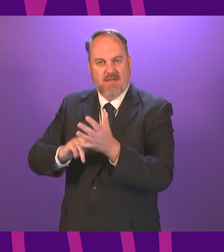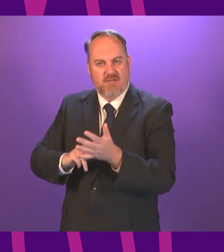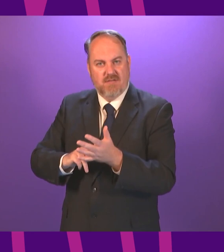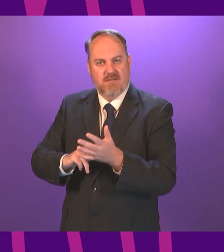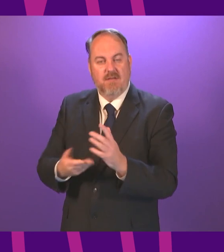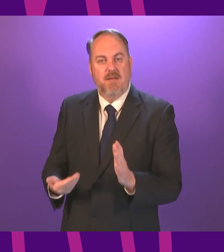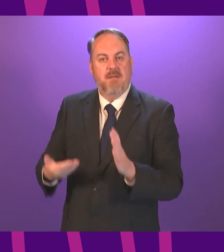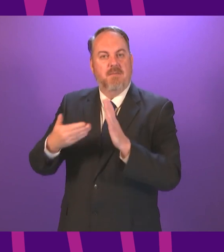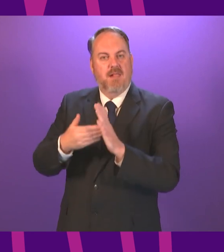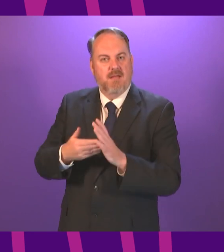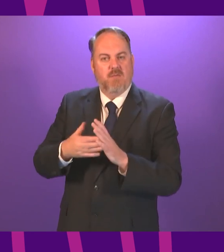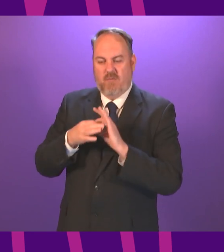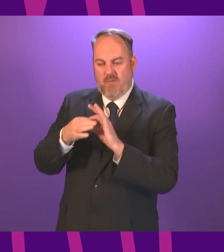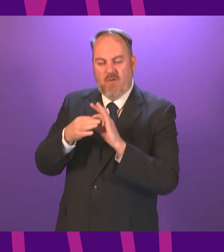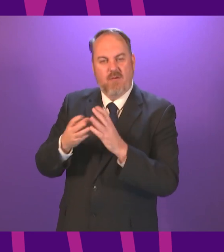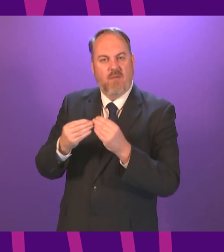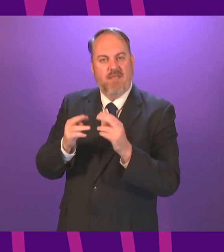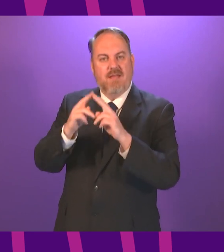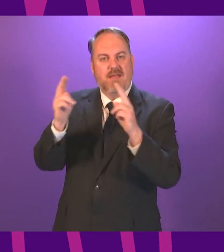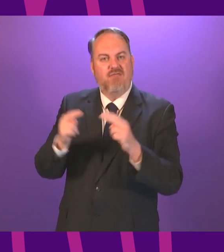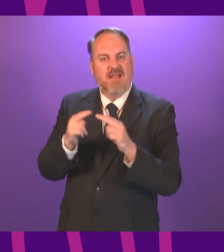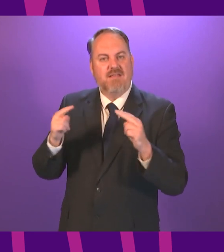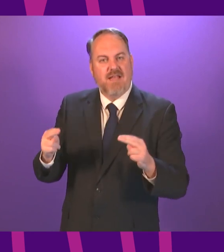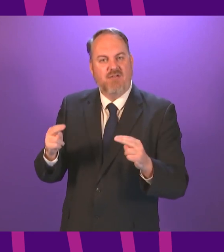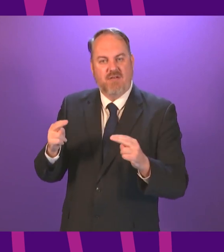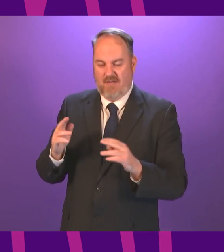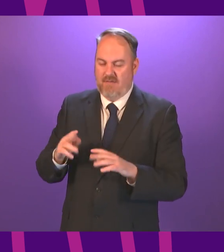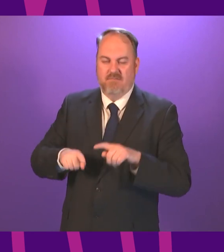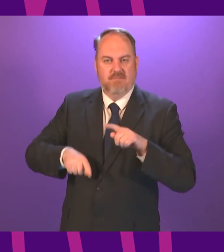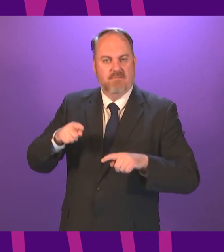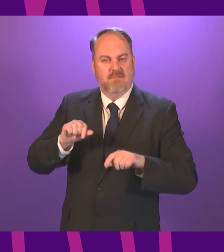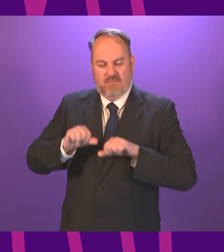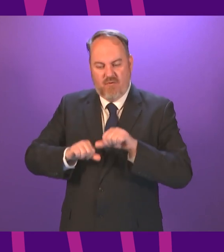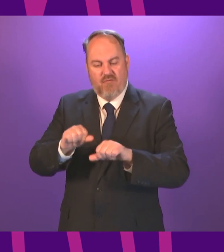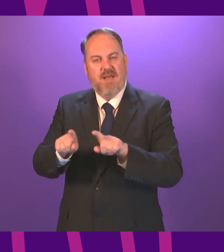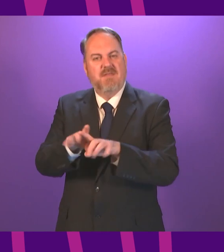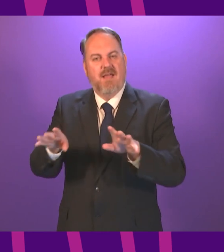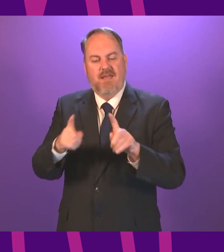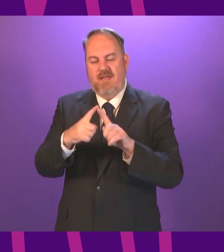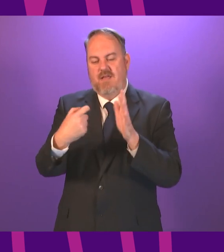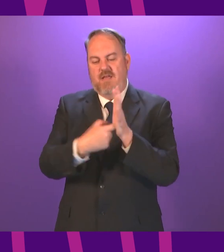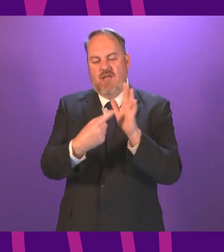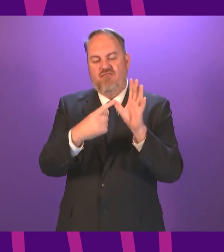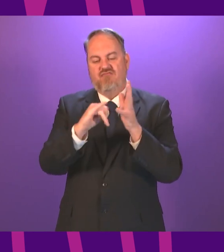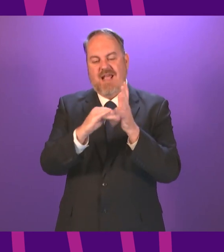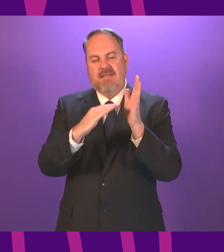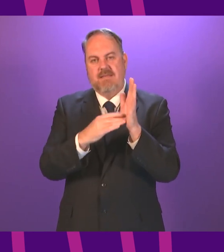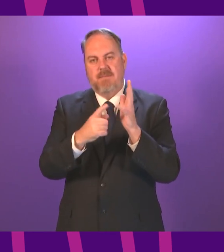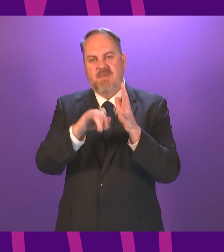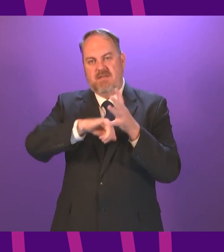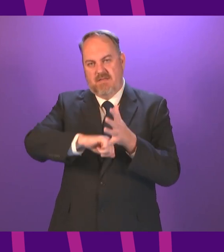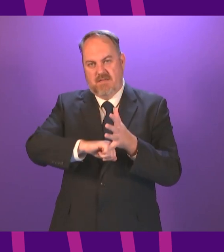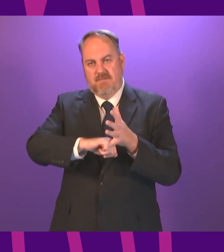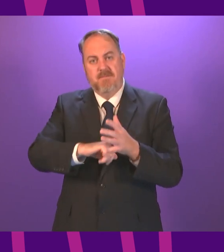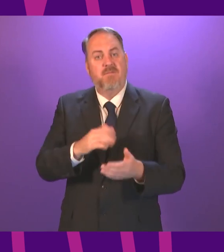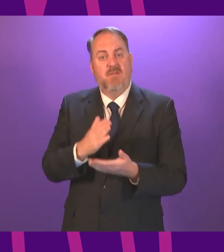benefits of international programmes such as Erasmus in addition to our domestic ambitions we need to think about how